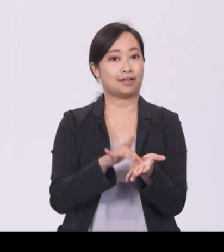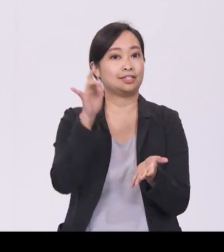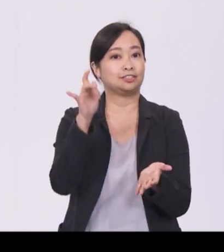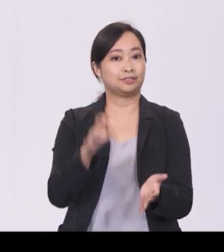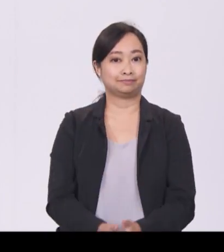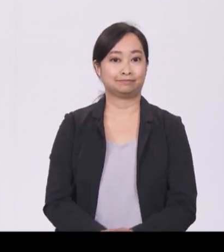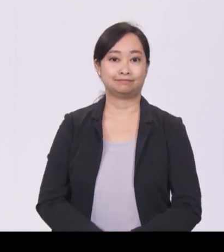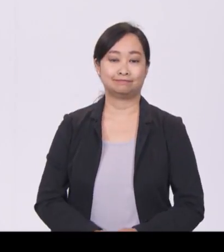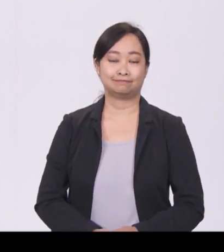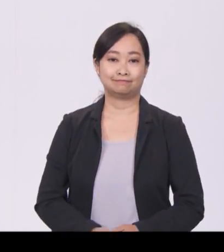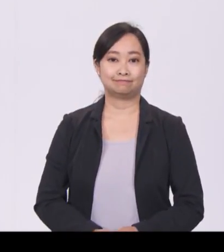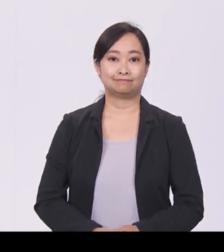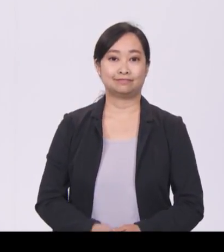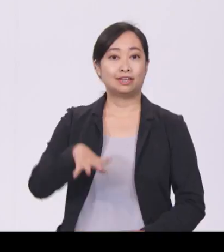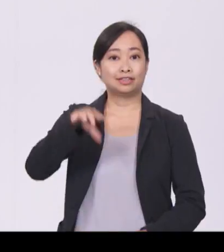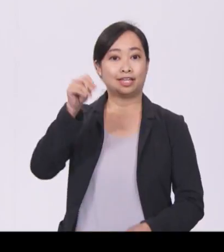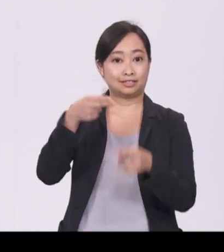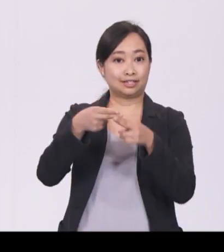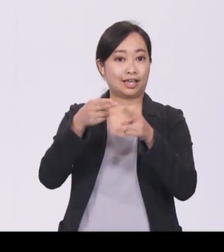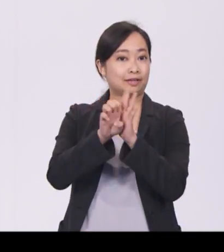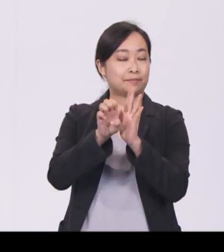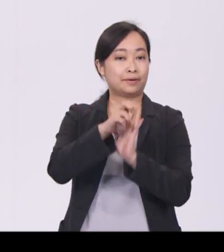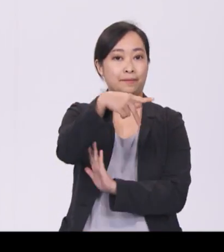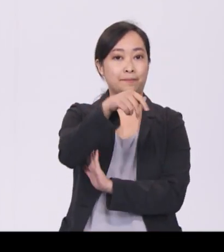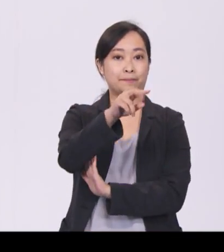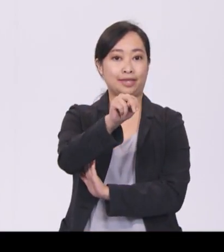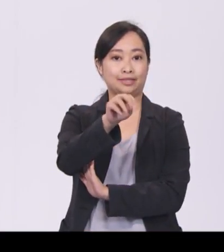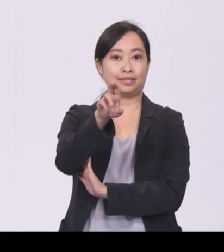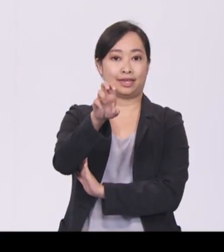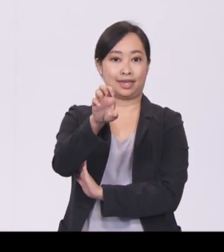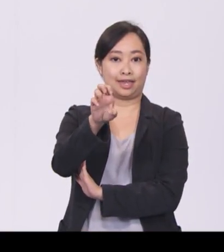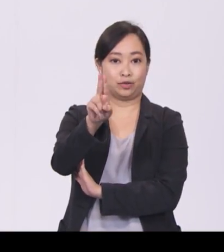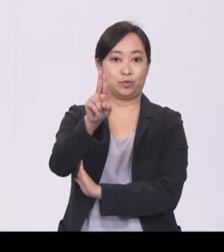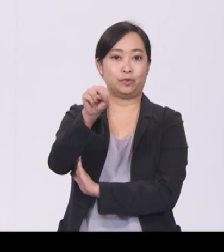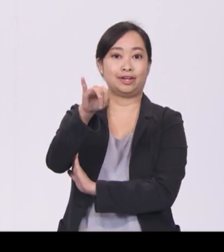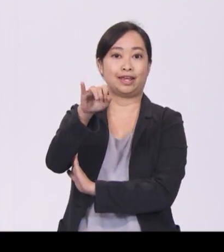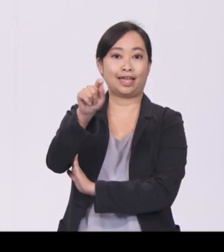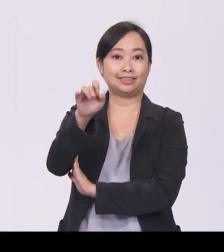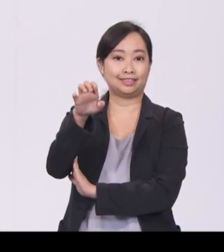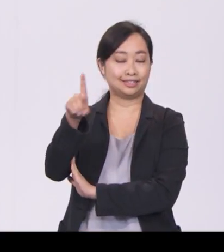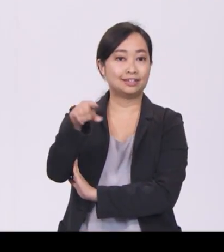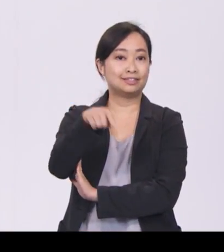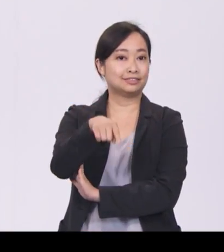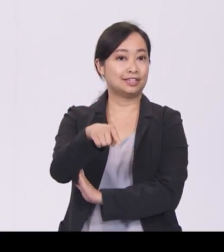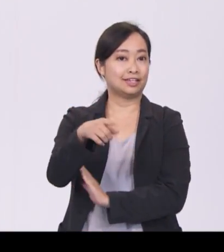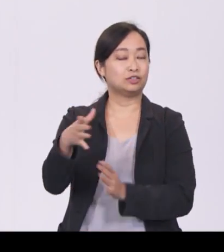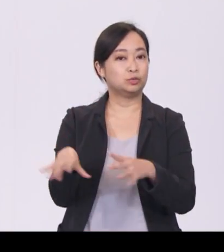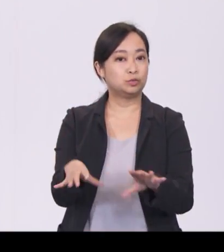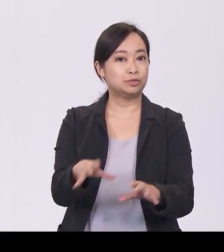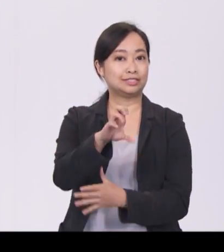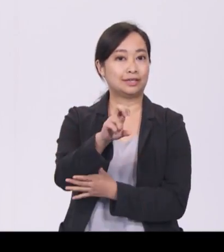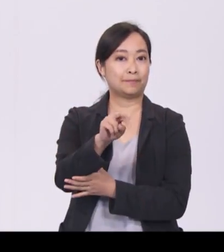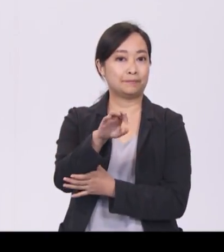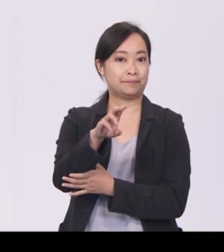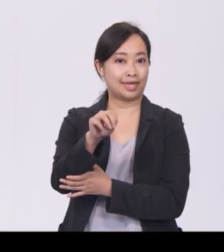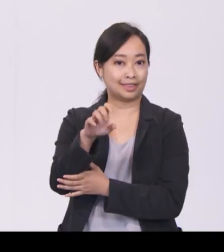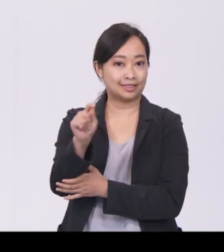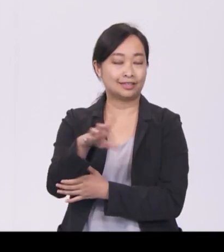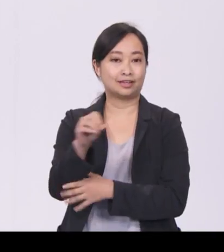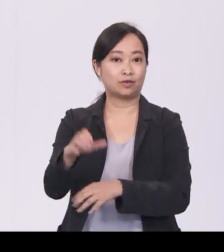Take Penn United, a local concrete and cement company. It has invested significantly in R&D, innovating